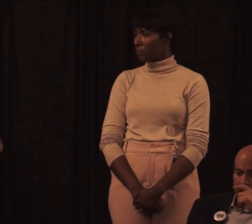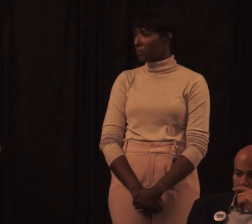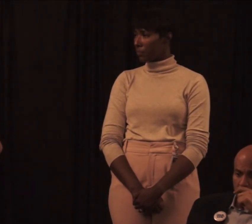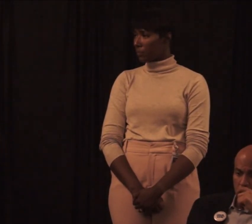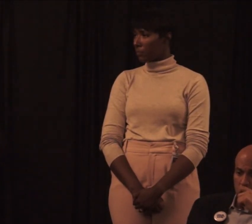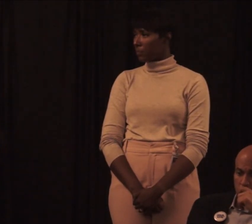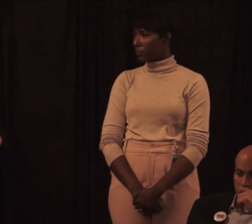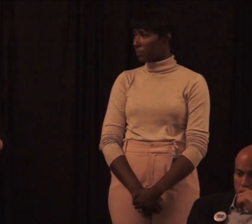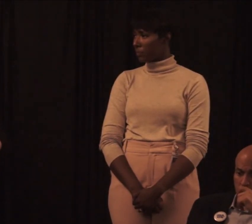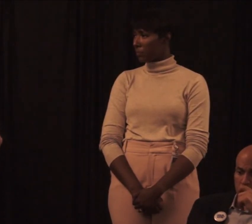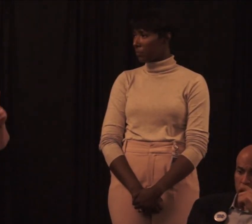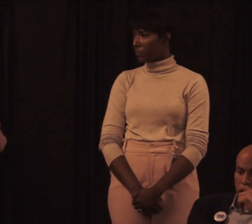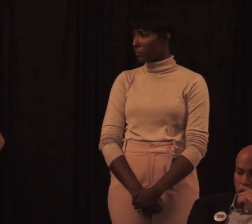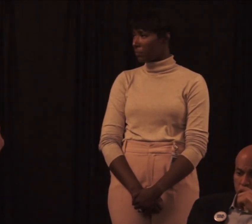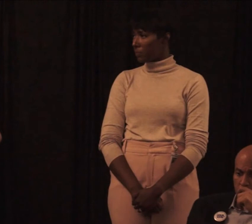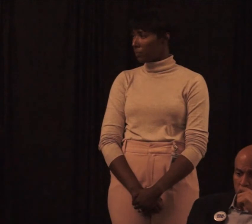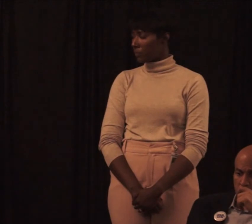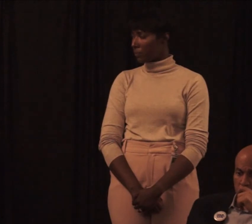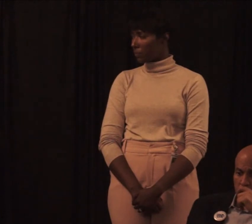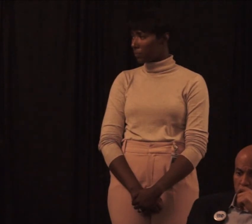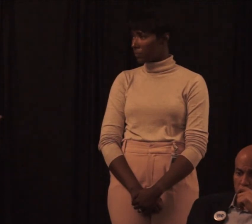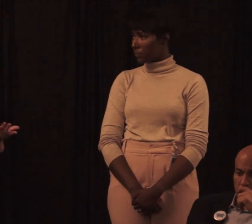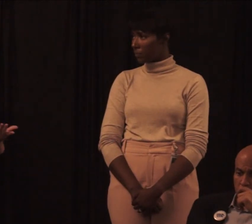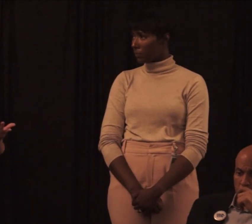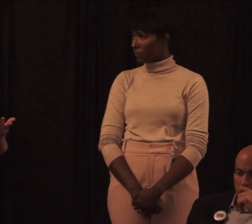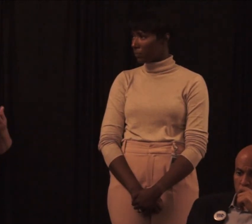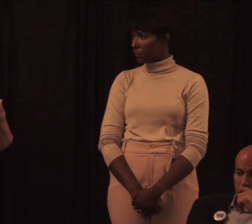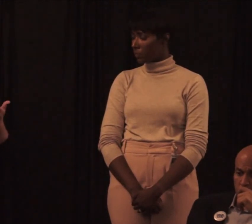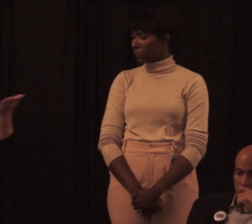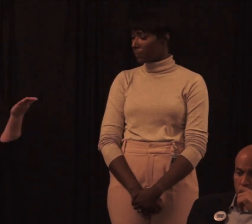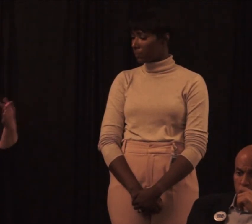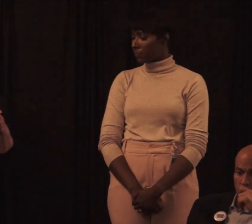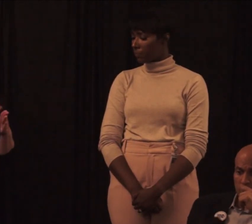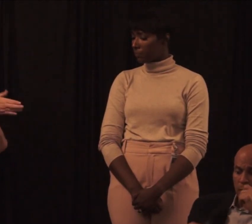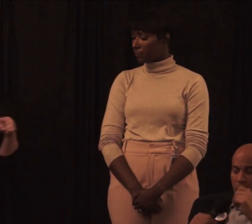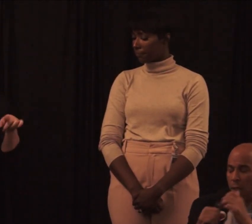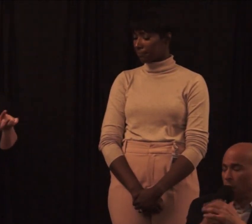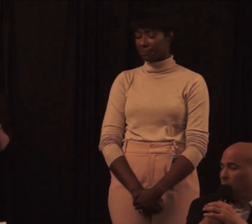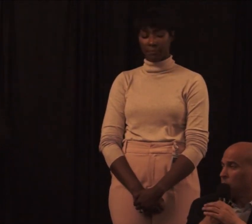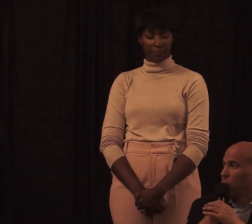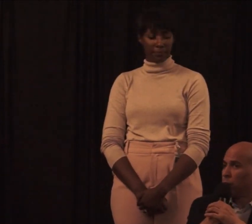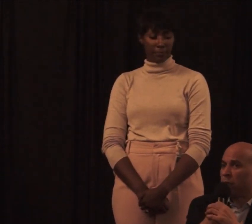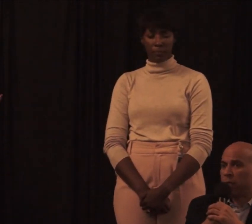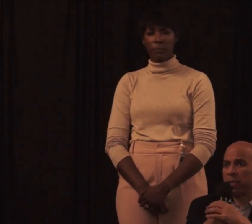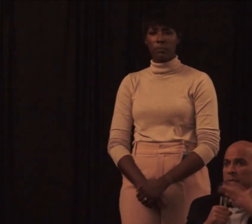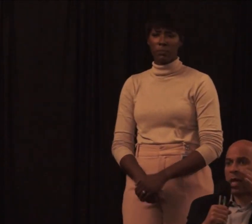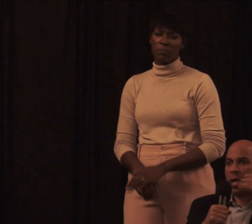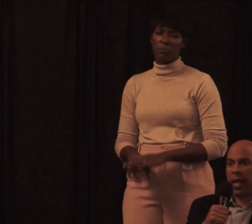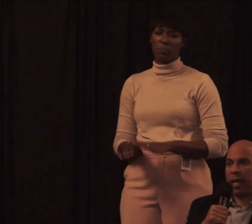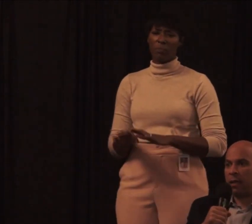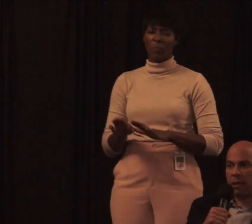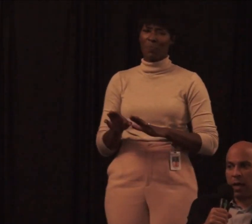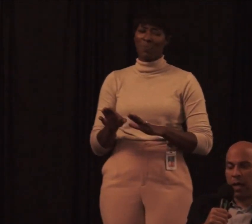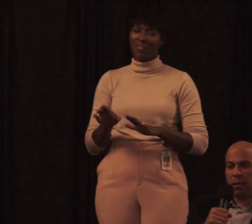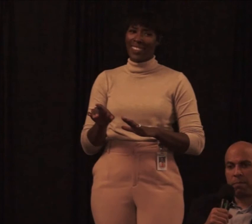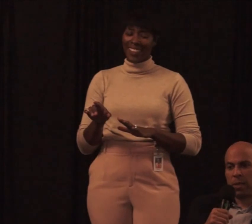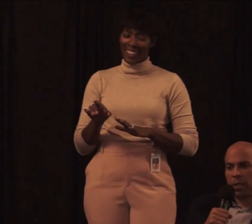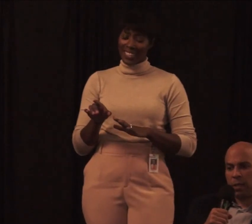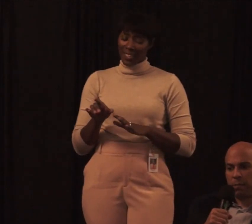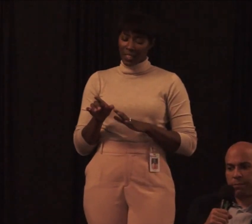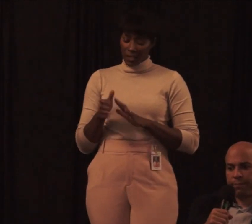access to programs and resources before, during and after disasters? So this is not an